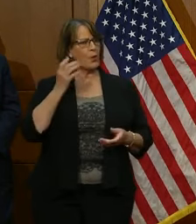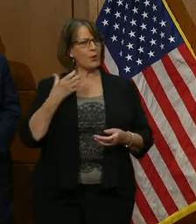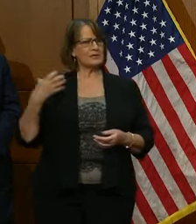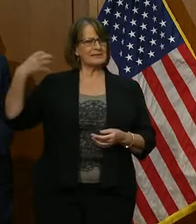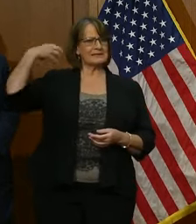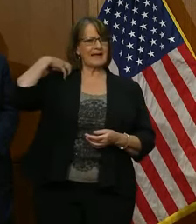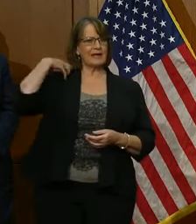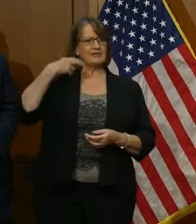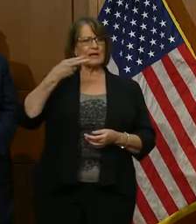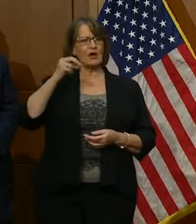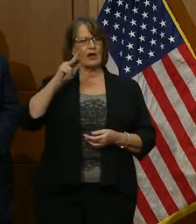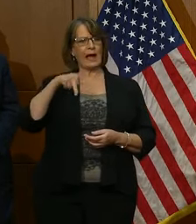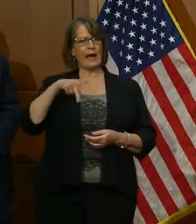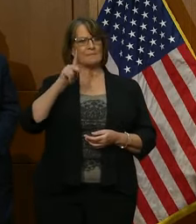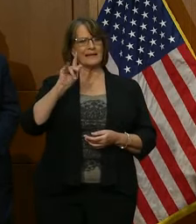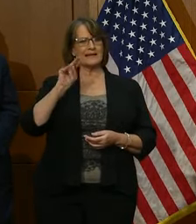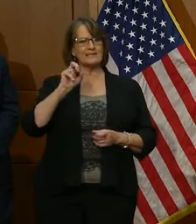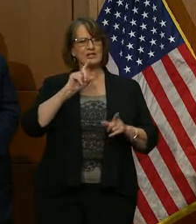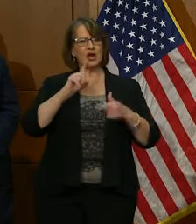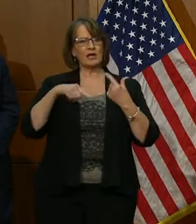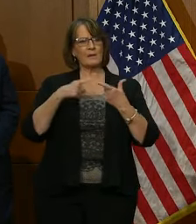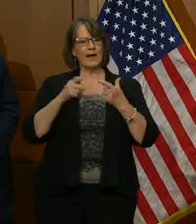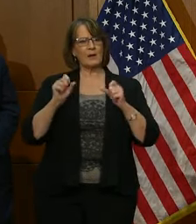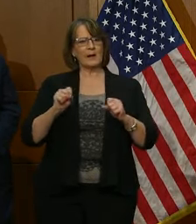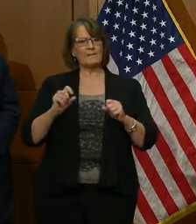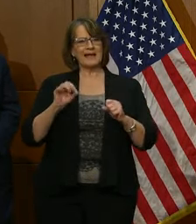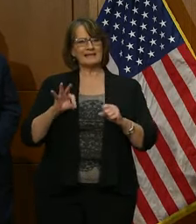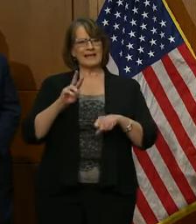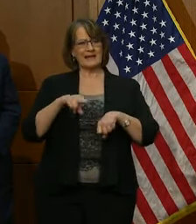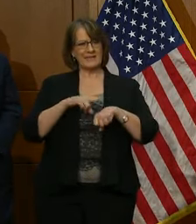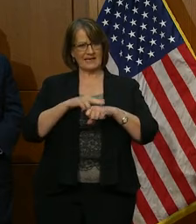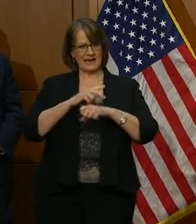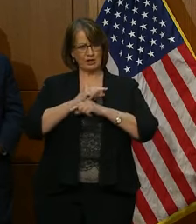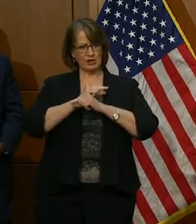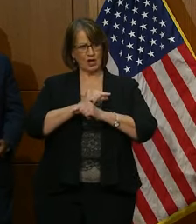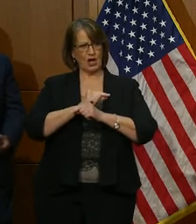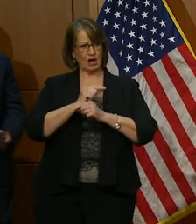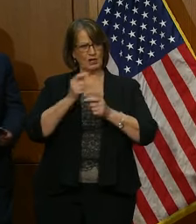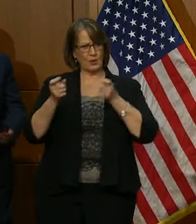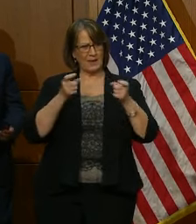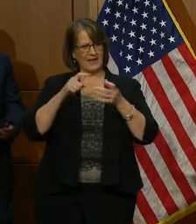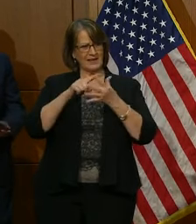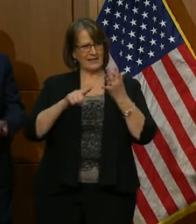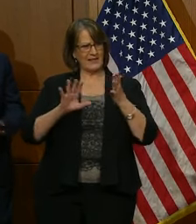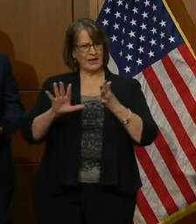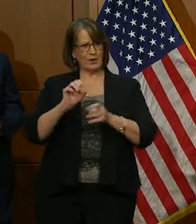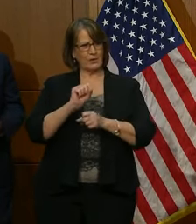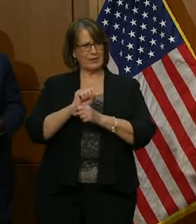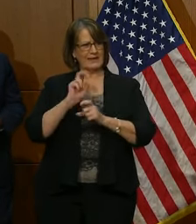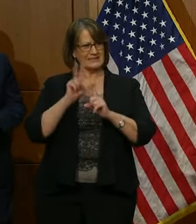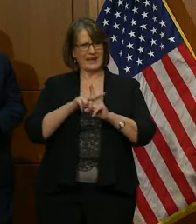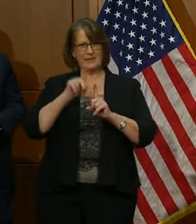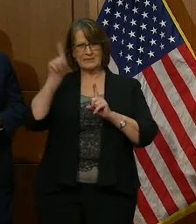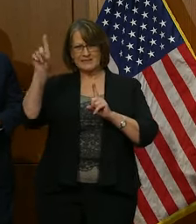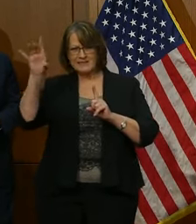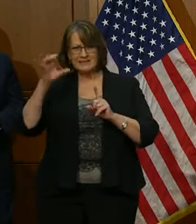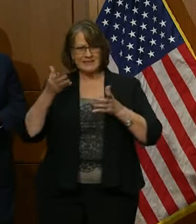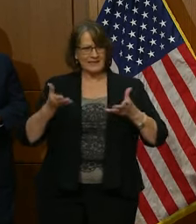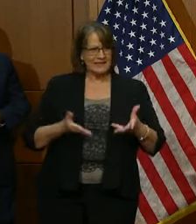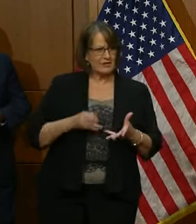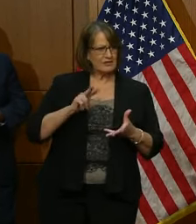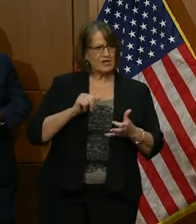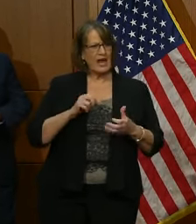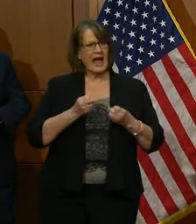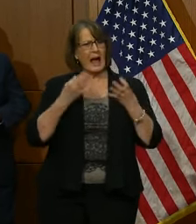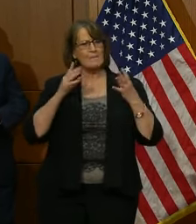talk a little bit more about the capacity of the National Guard to handle these various assignments? How many are you having on